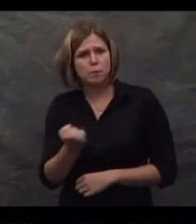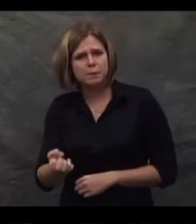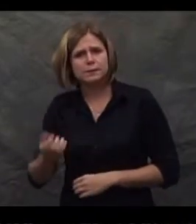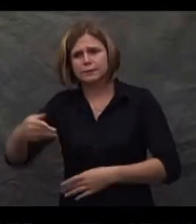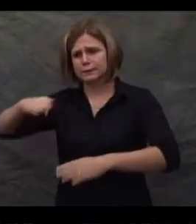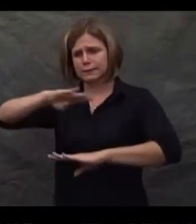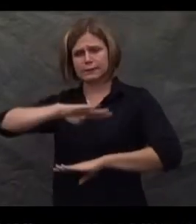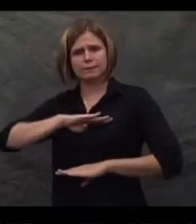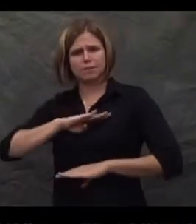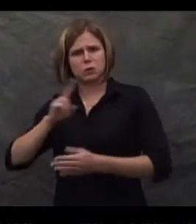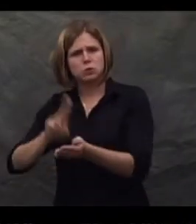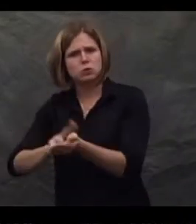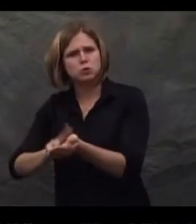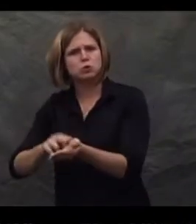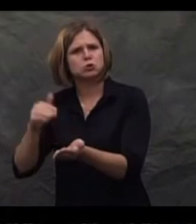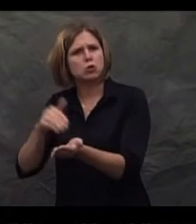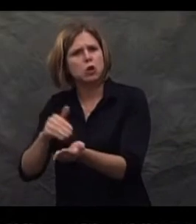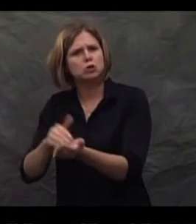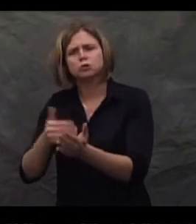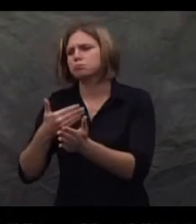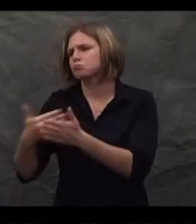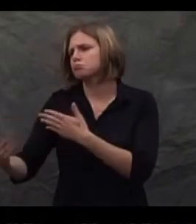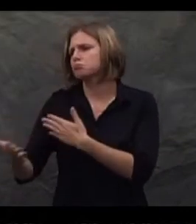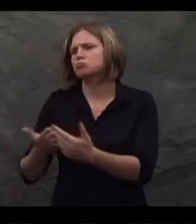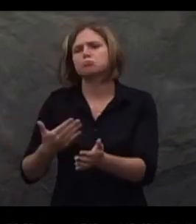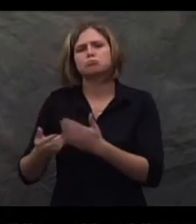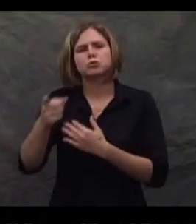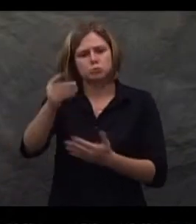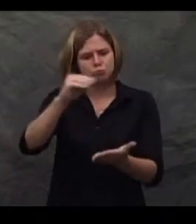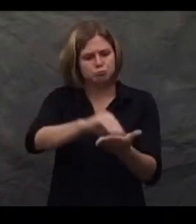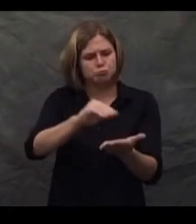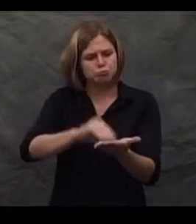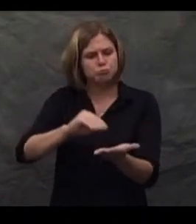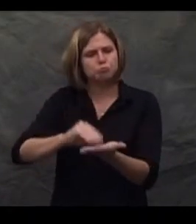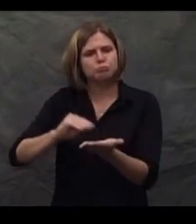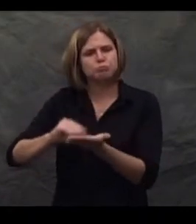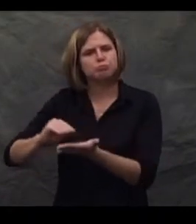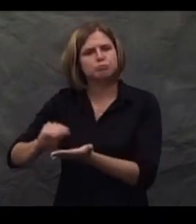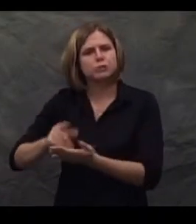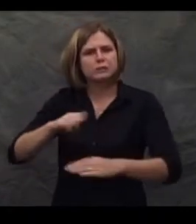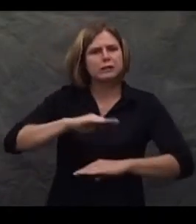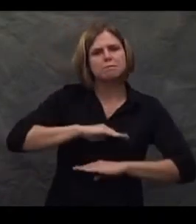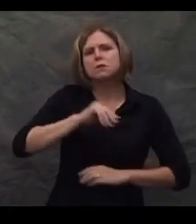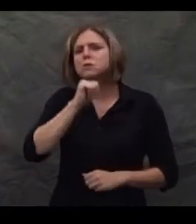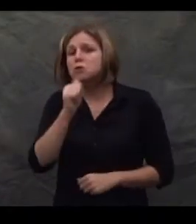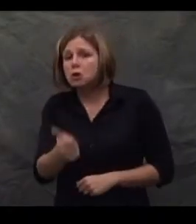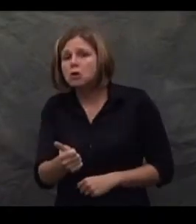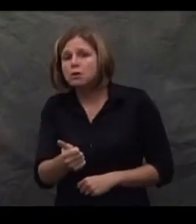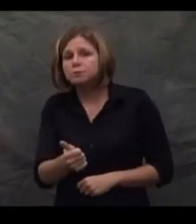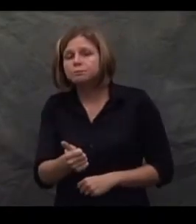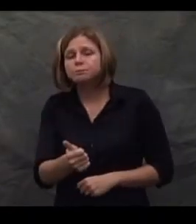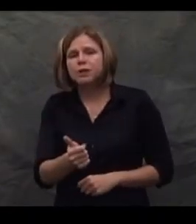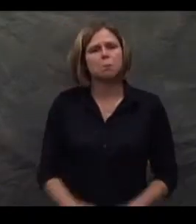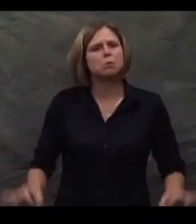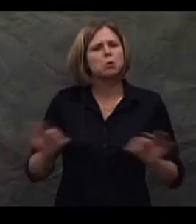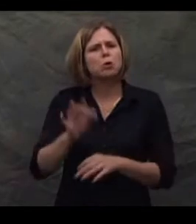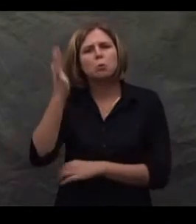We would like to know how your stay was. This way, we can get your input on how we can improve services here at Concord Hospital